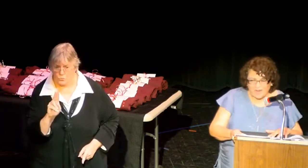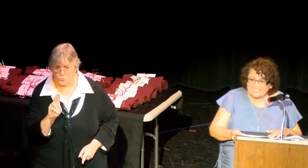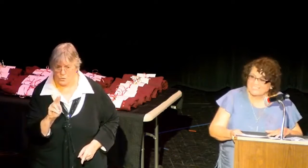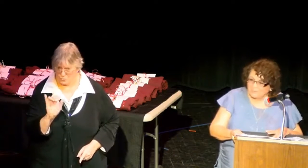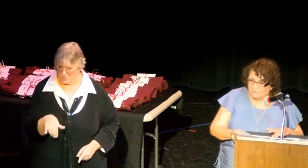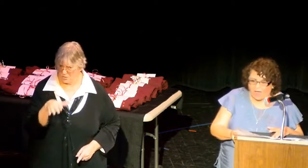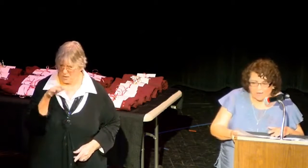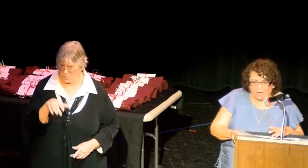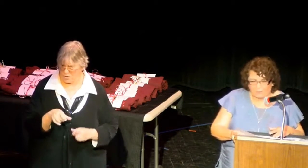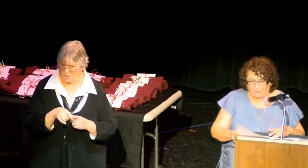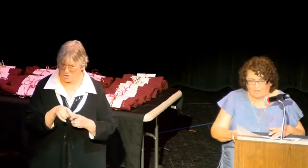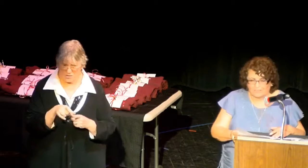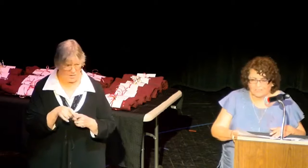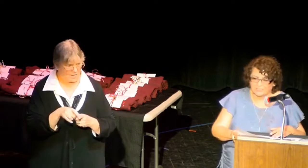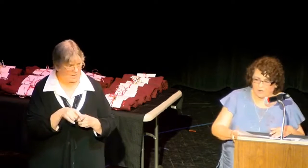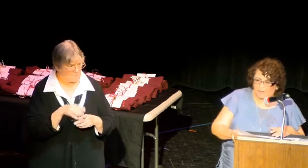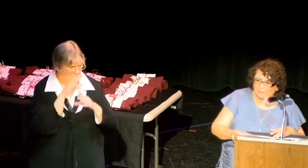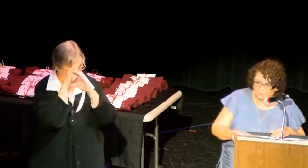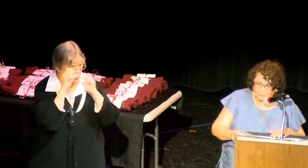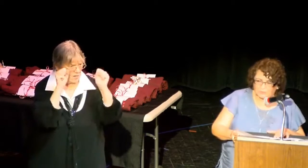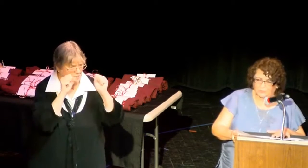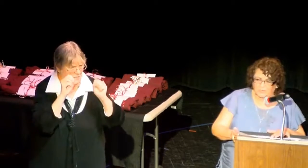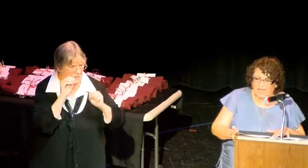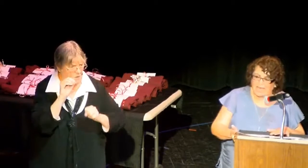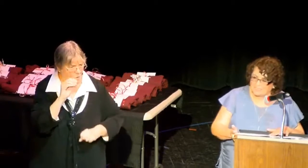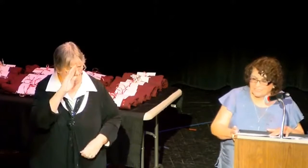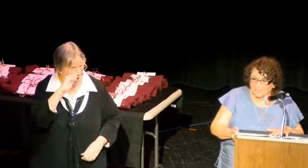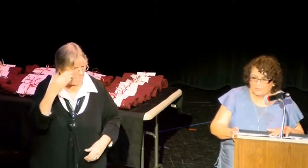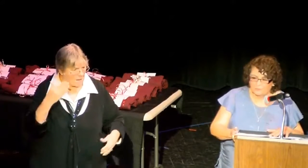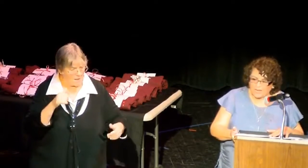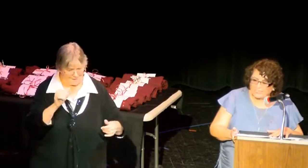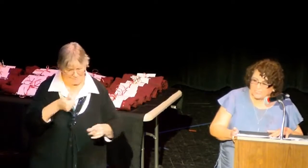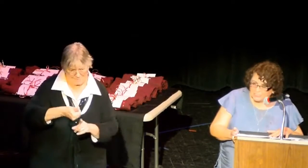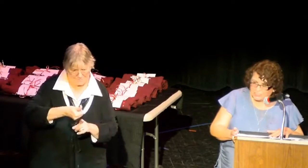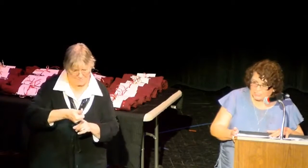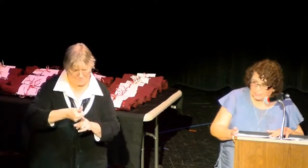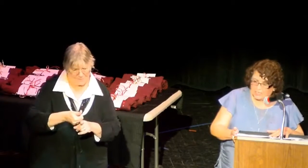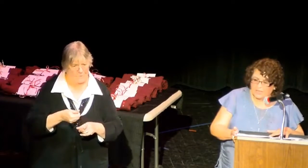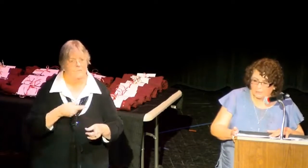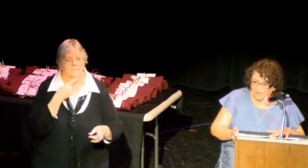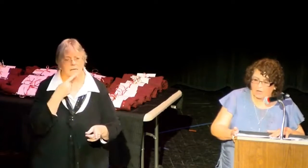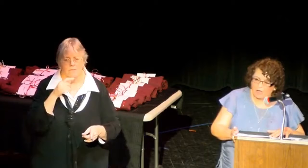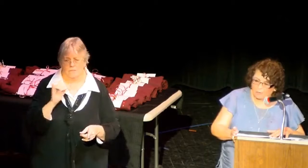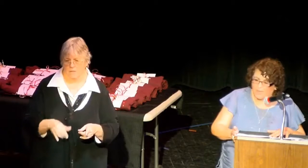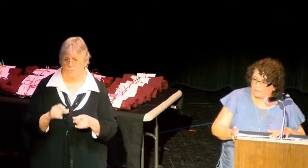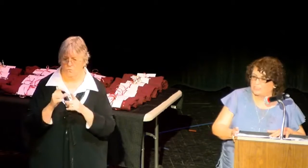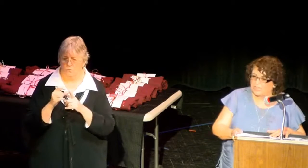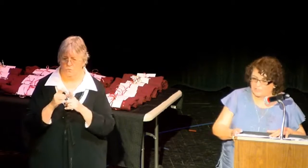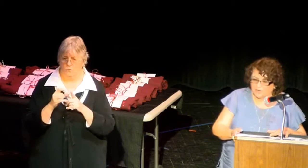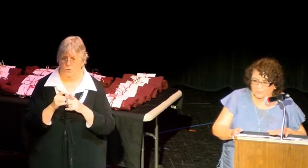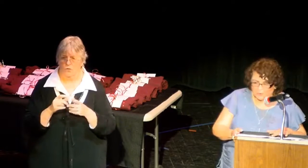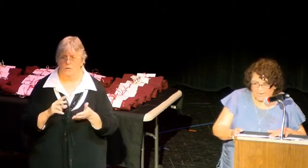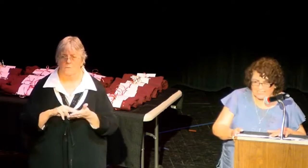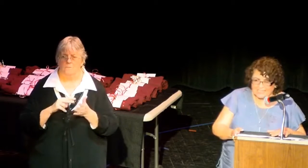President Barack Obama described Umbutu as the recognition that we are all bound